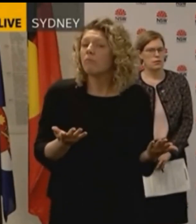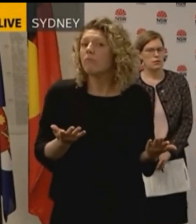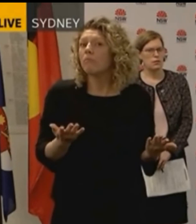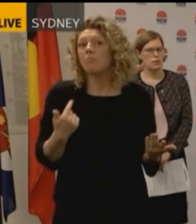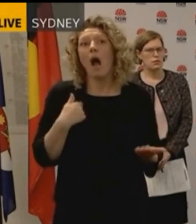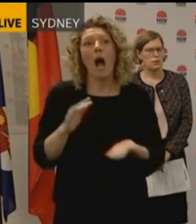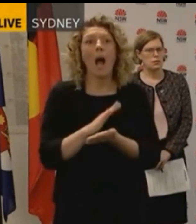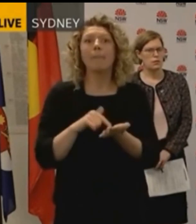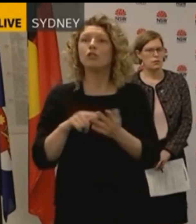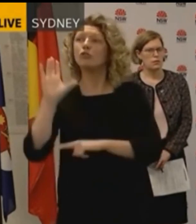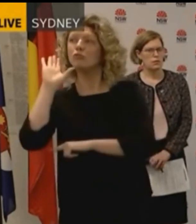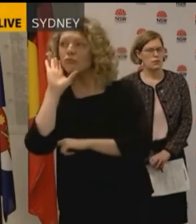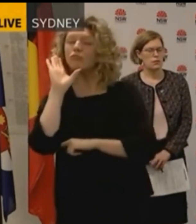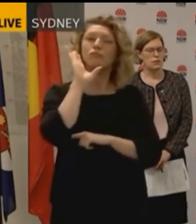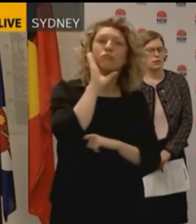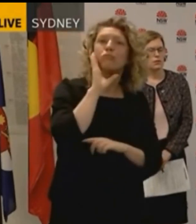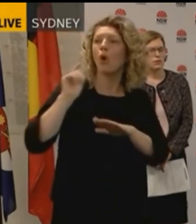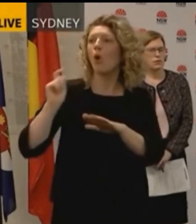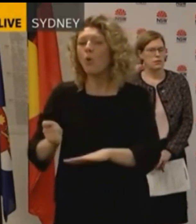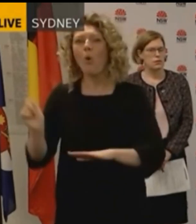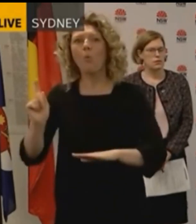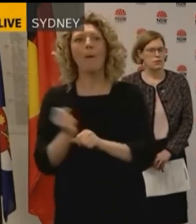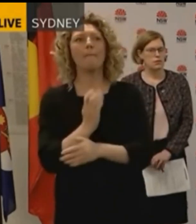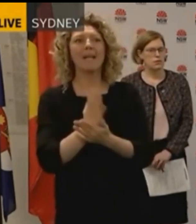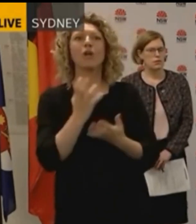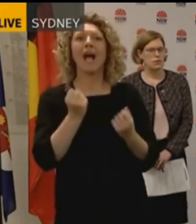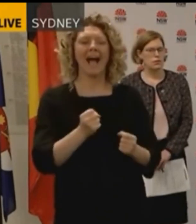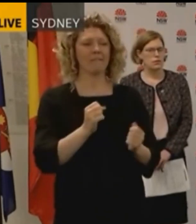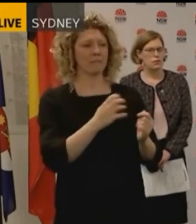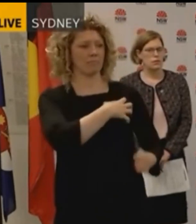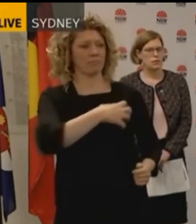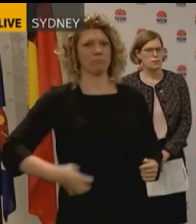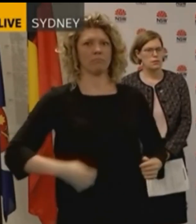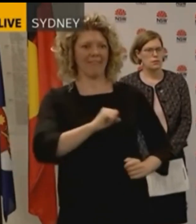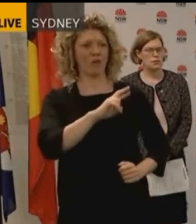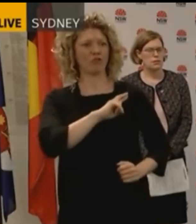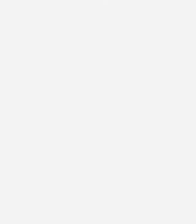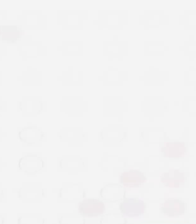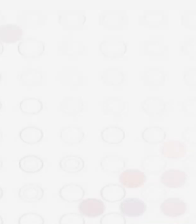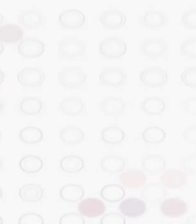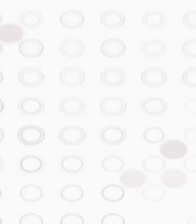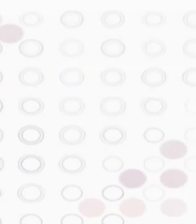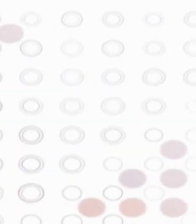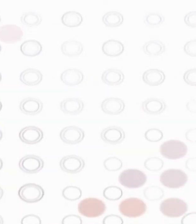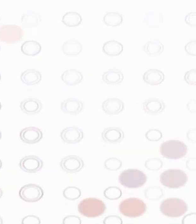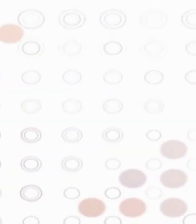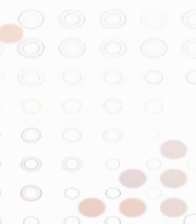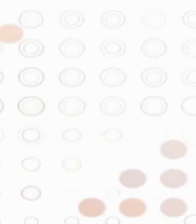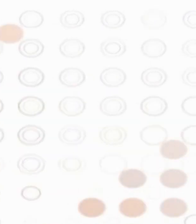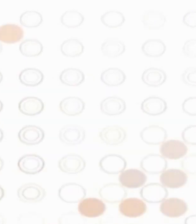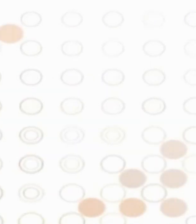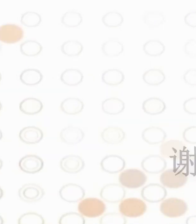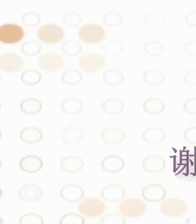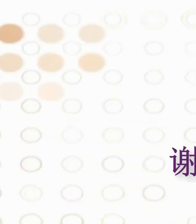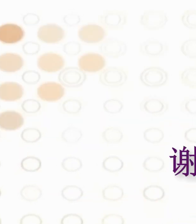they're from integrity bodies or from members of parliament, government to further put restrictions on the activities of MPs. You didn't want to... You